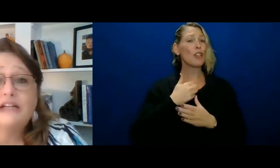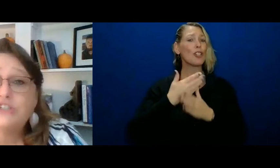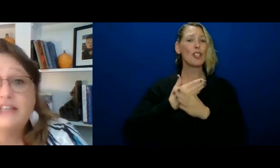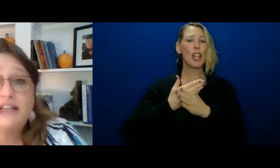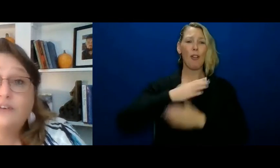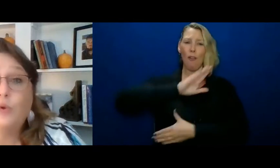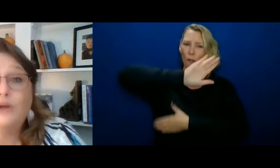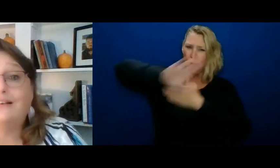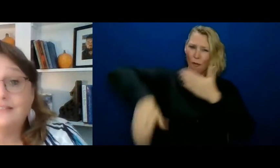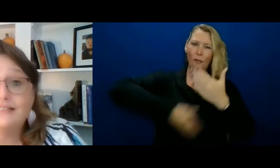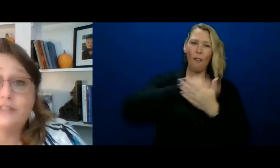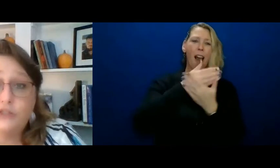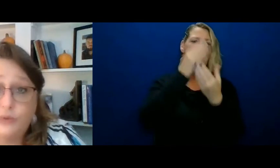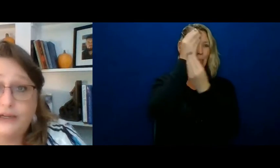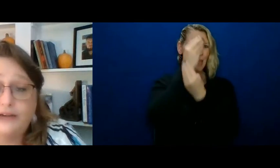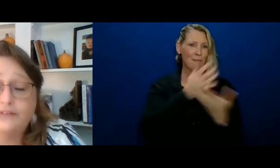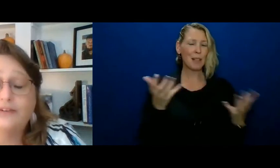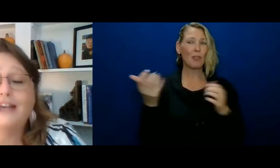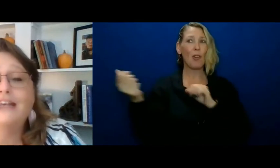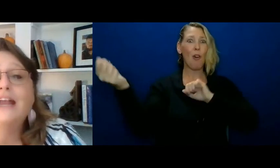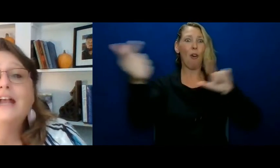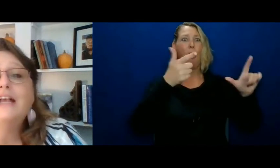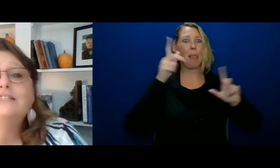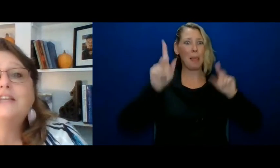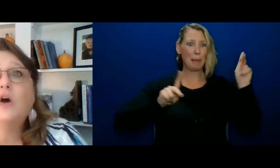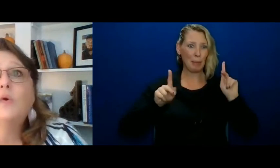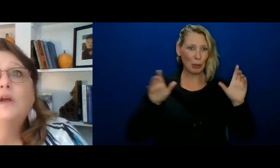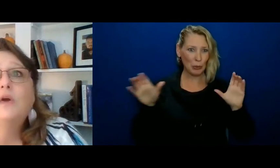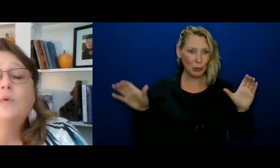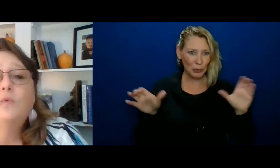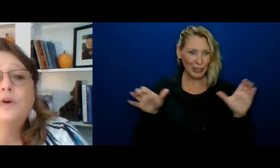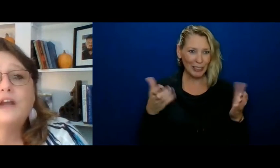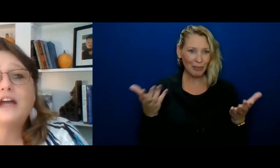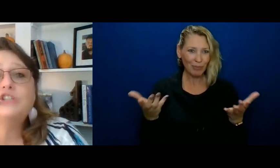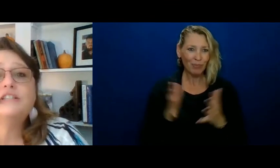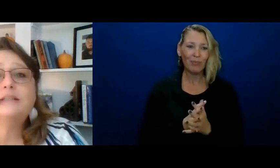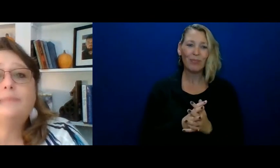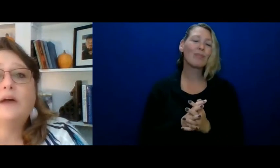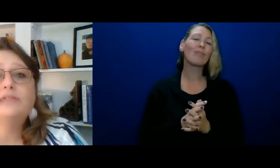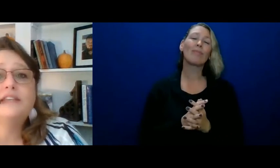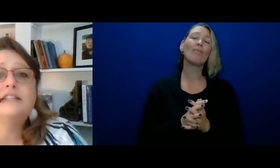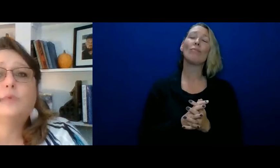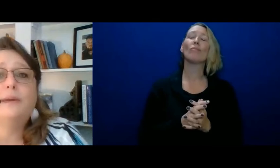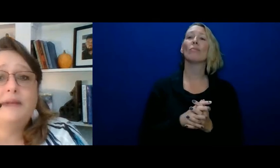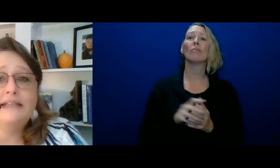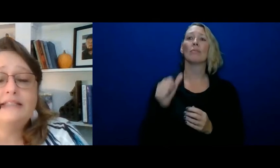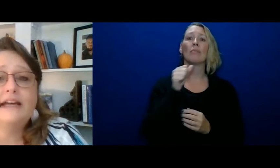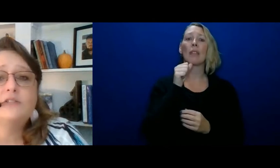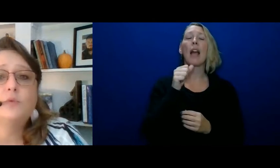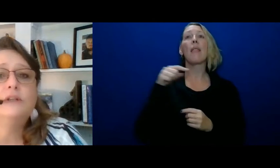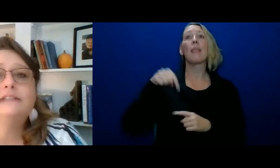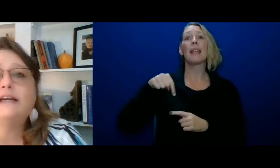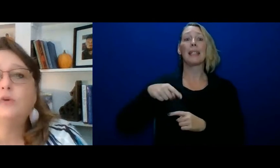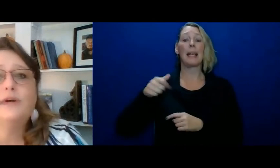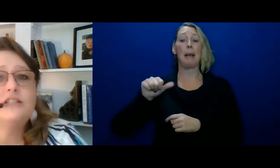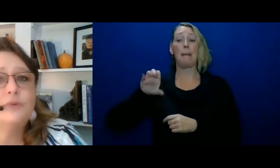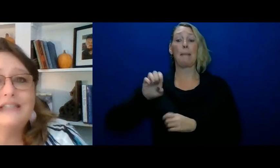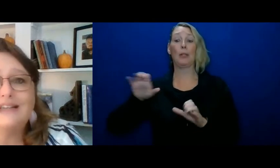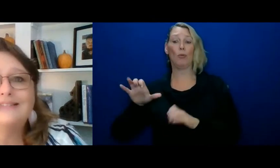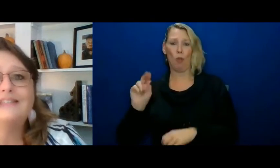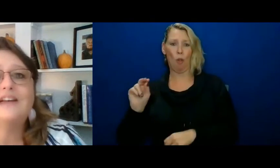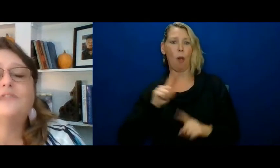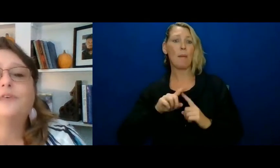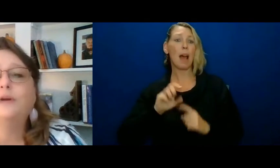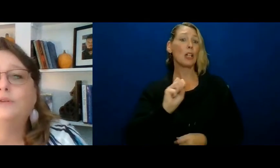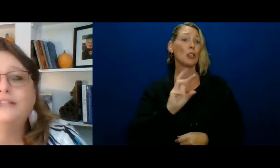the information that everyone else is doing right so we're not just about this is what peace does we'll tell you what